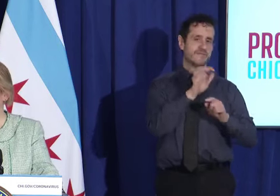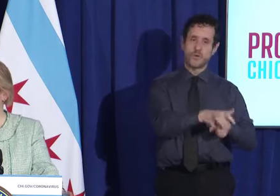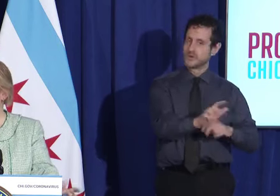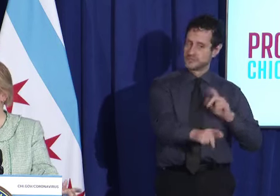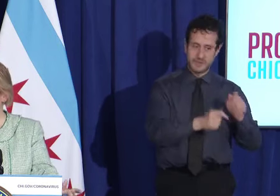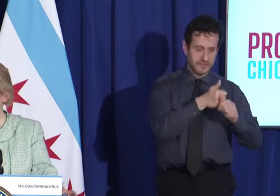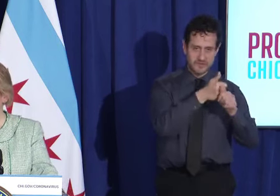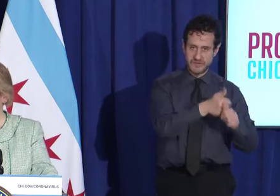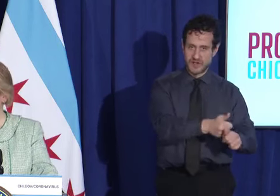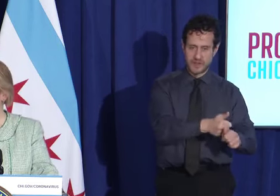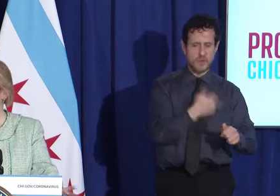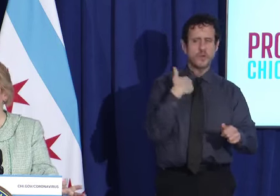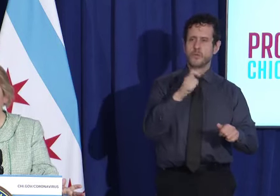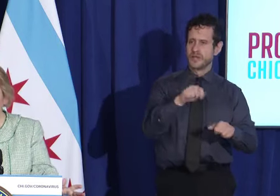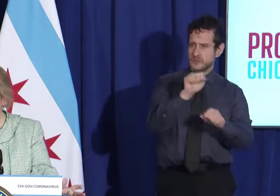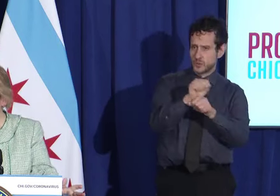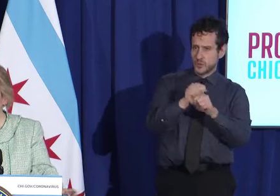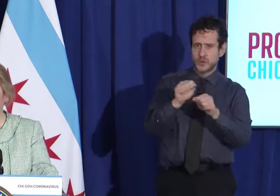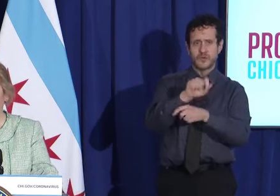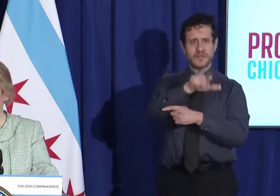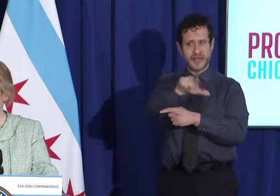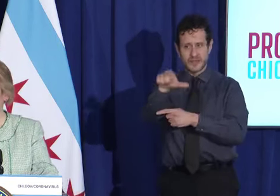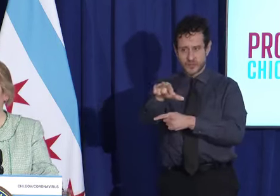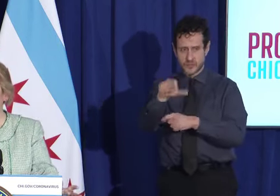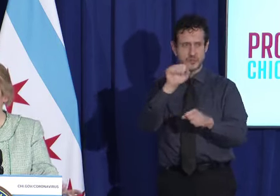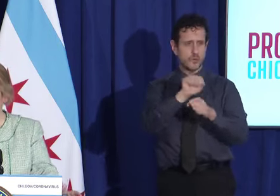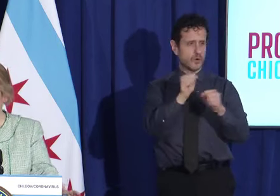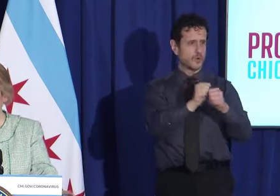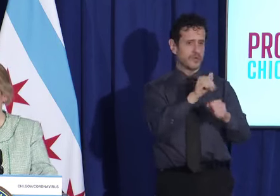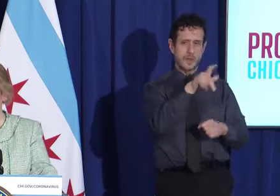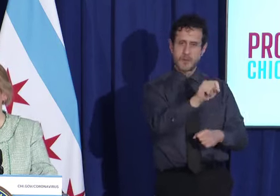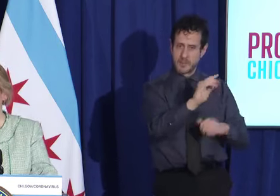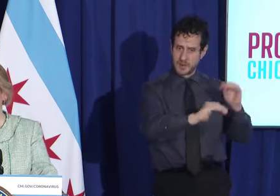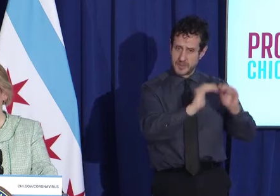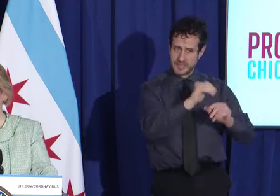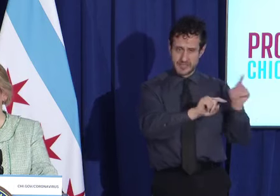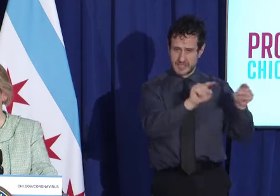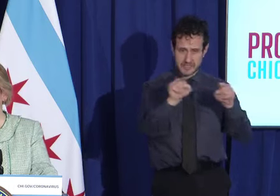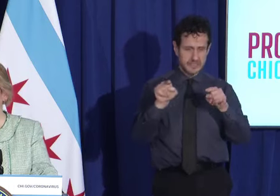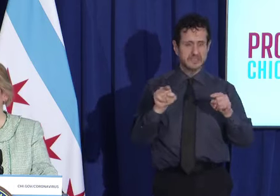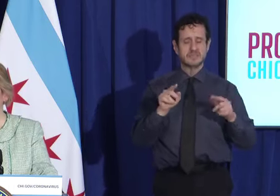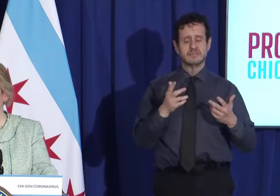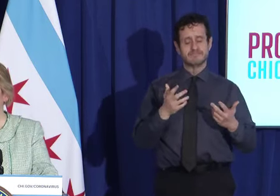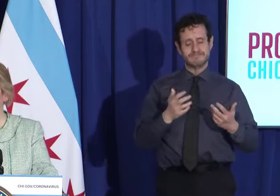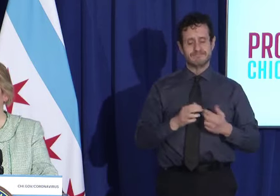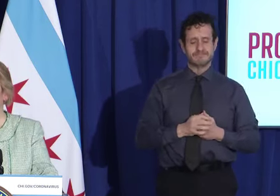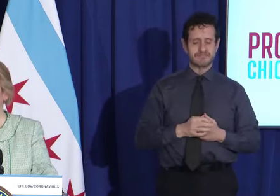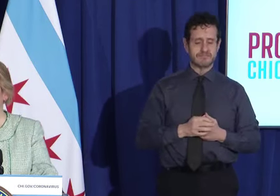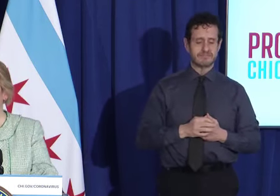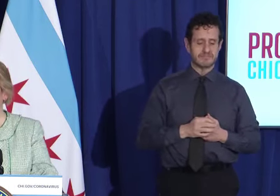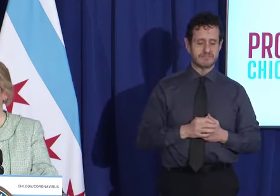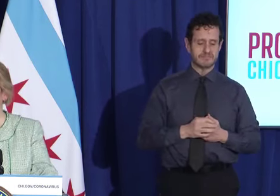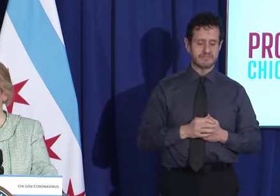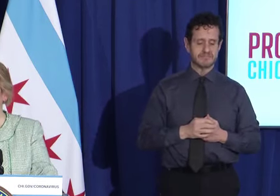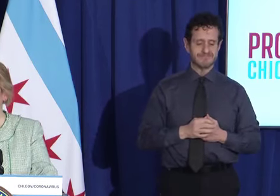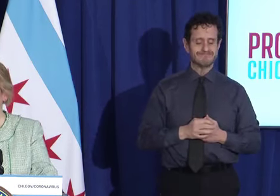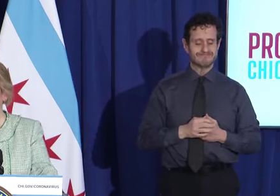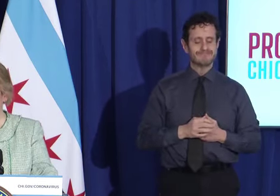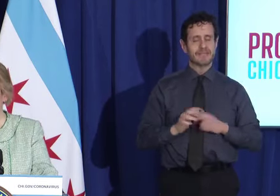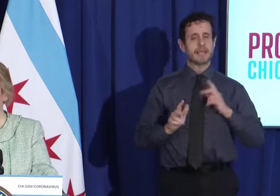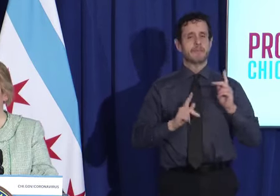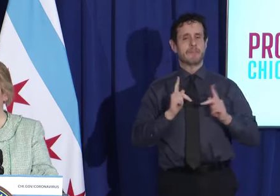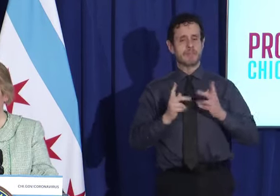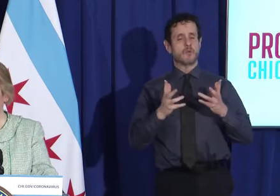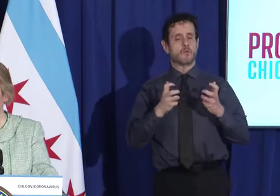landlords, apartment complexes, et cetera, there was some desire to put